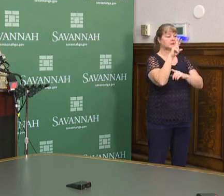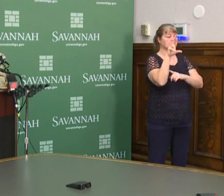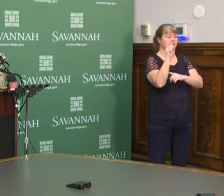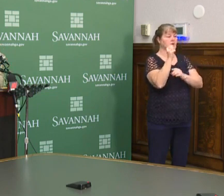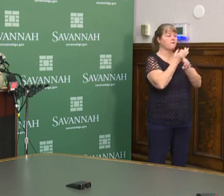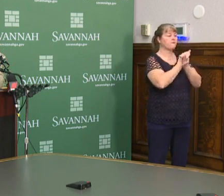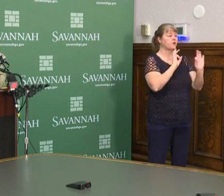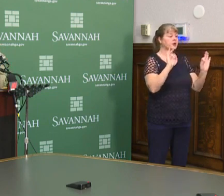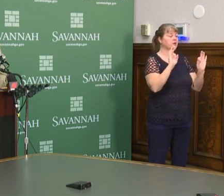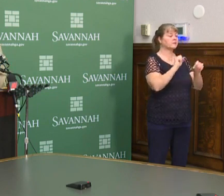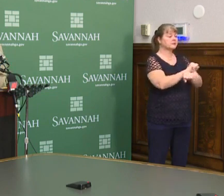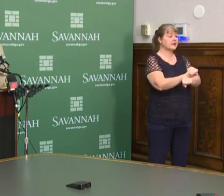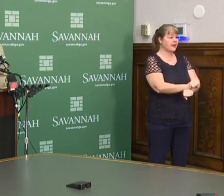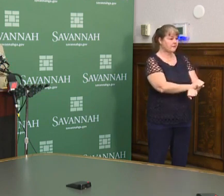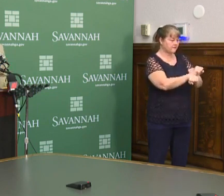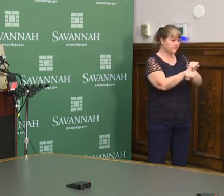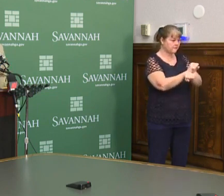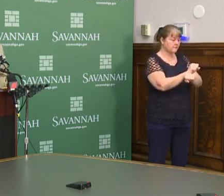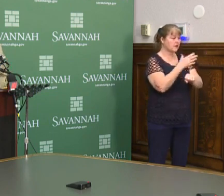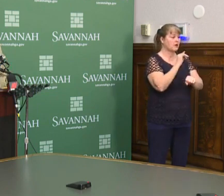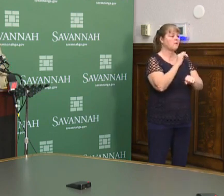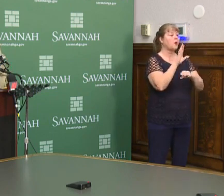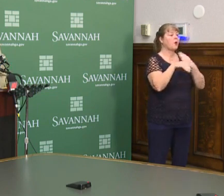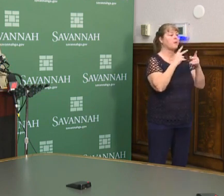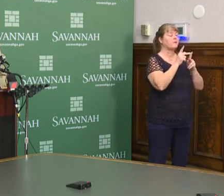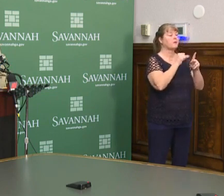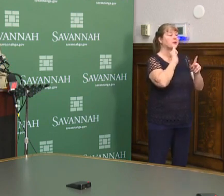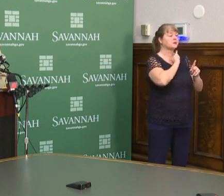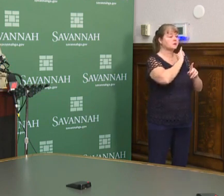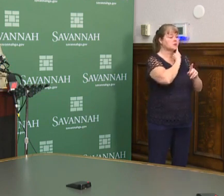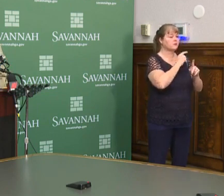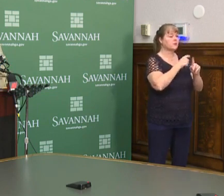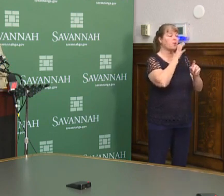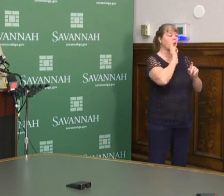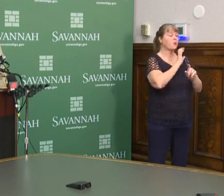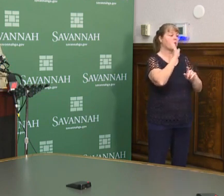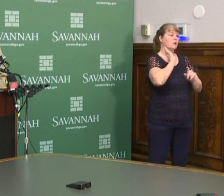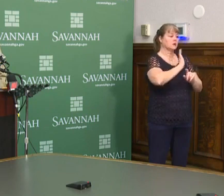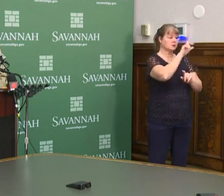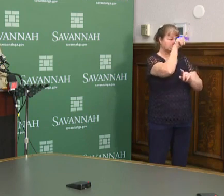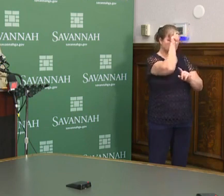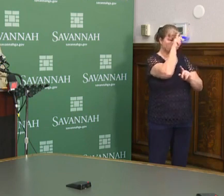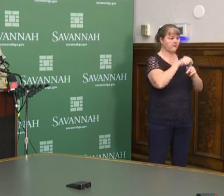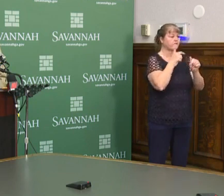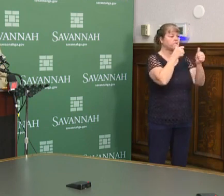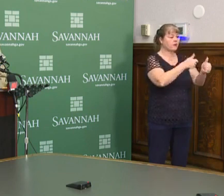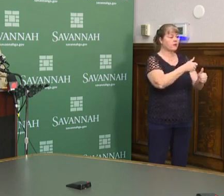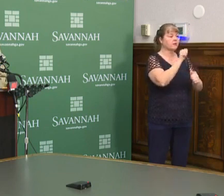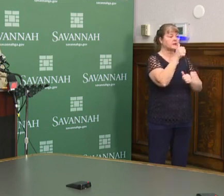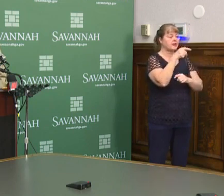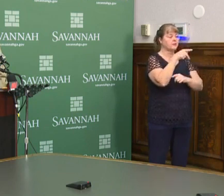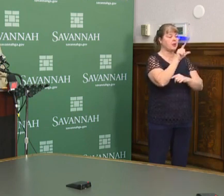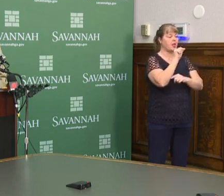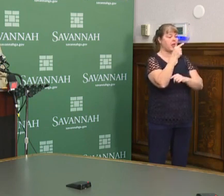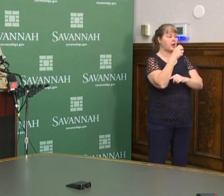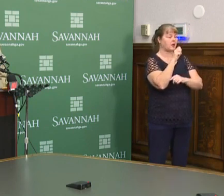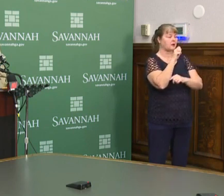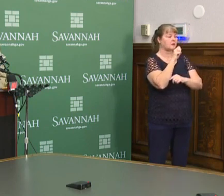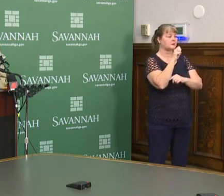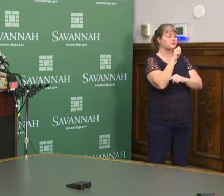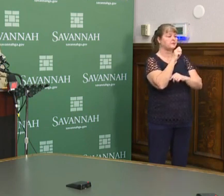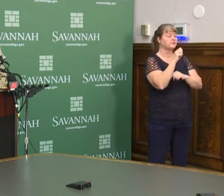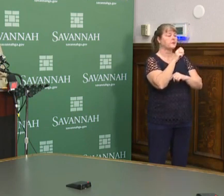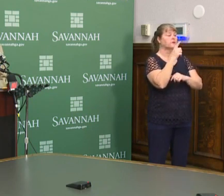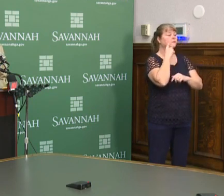the freedom of slavery of the Israelites from ancient Egypt that followed the 10 plagues. And